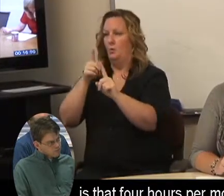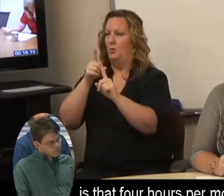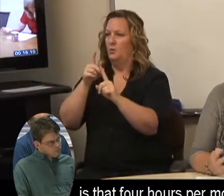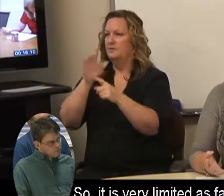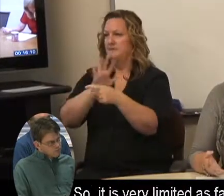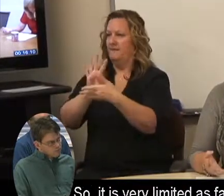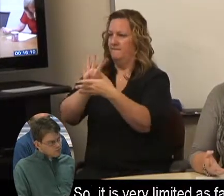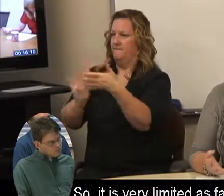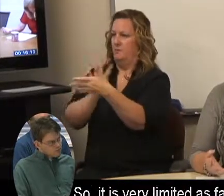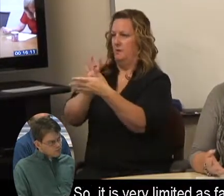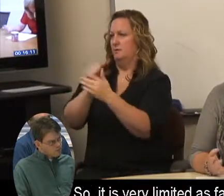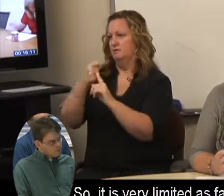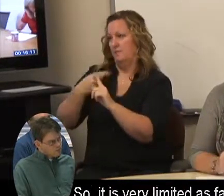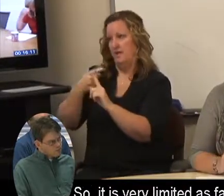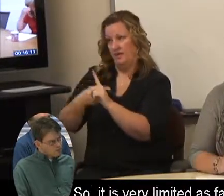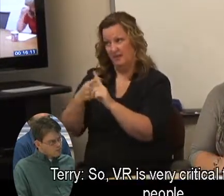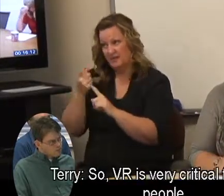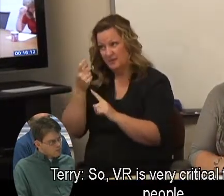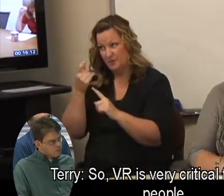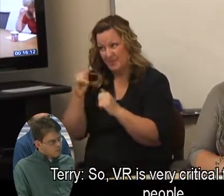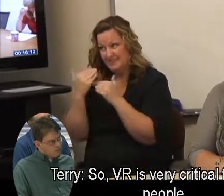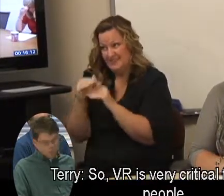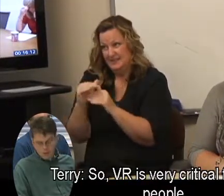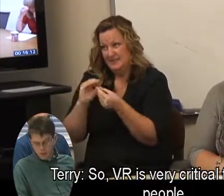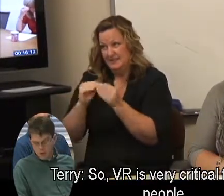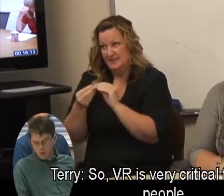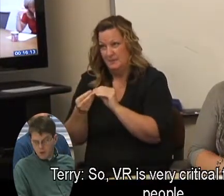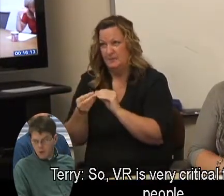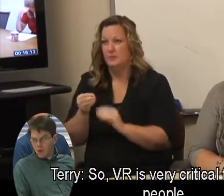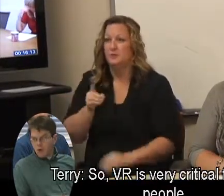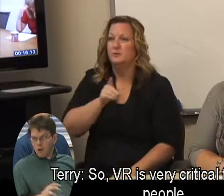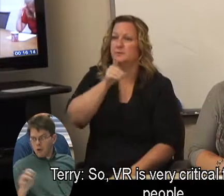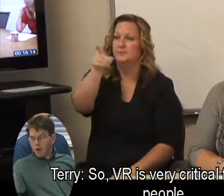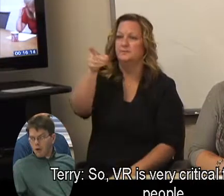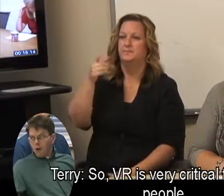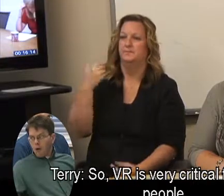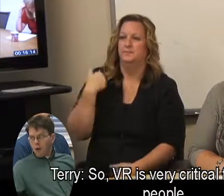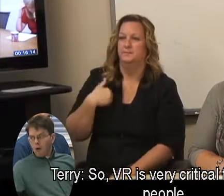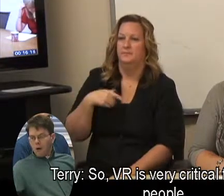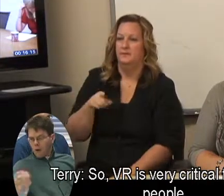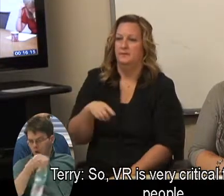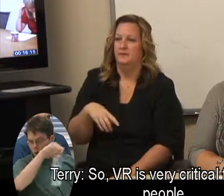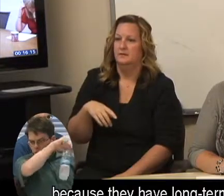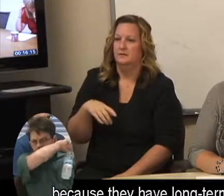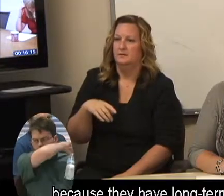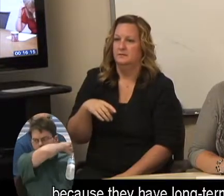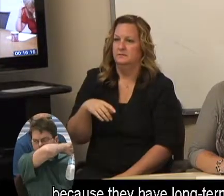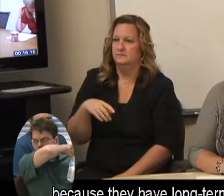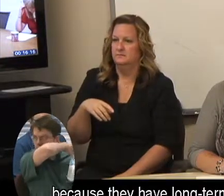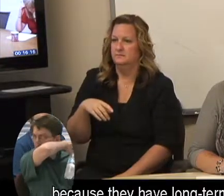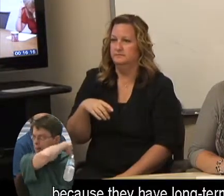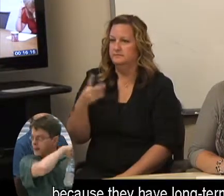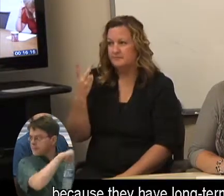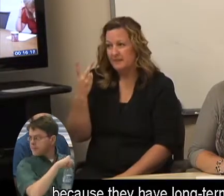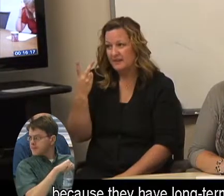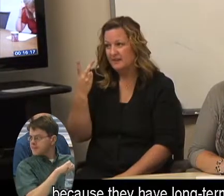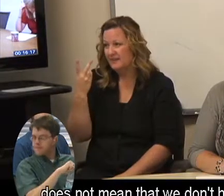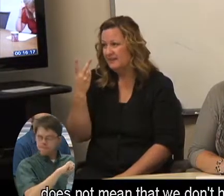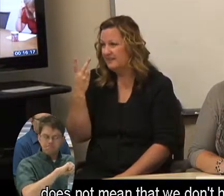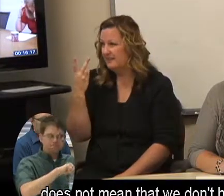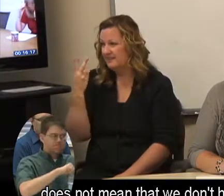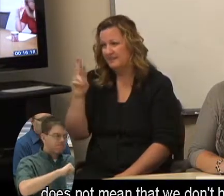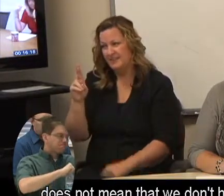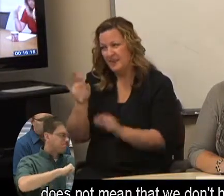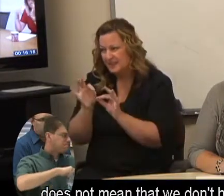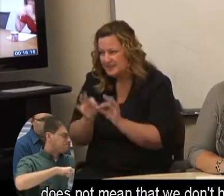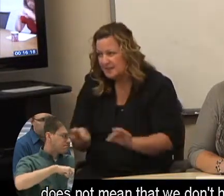hours per month. So it is very limited as far as. So VR is very critical for DSPD people. Because they have long-term